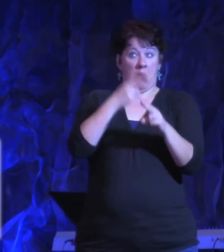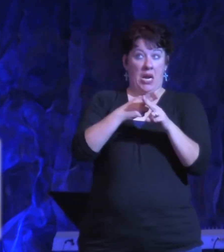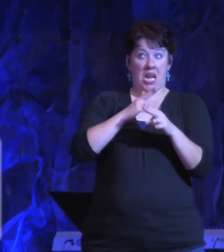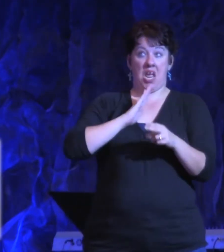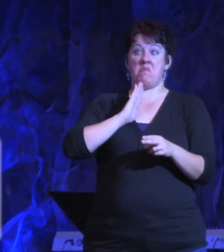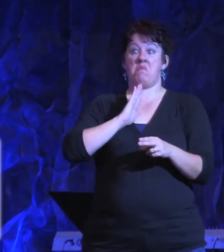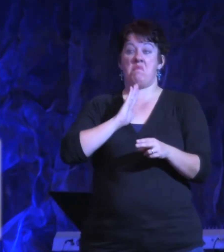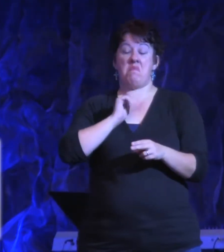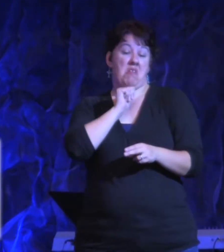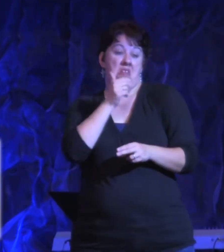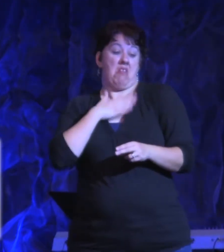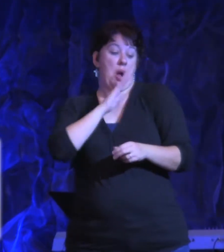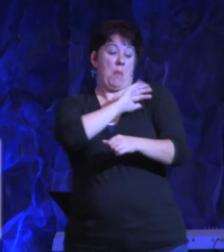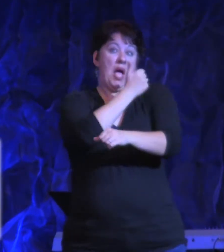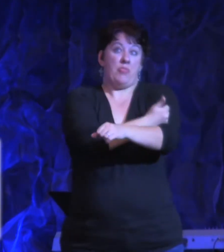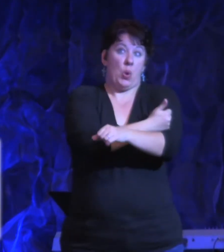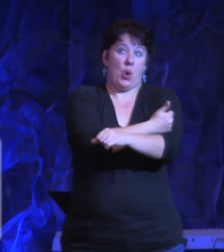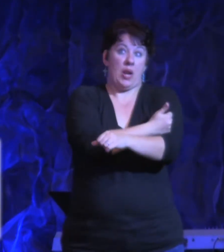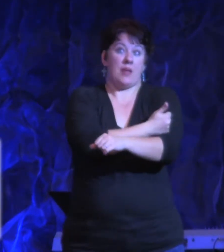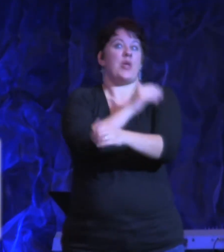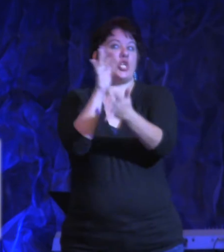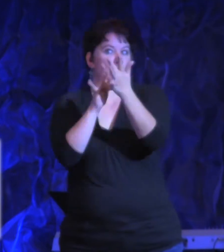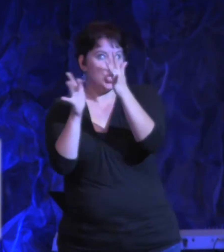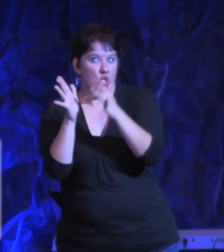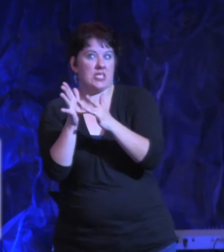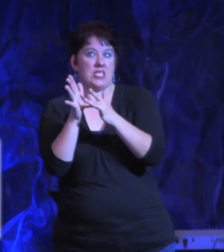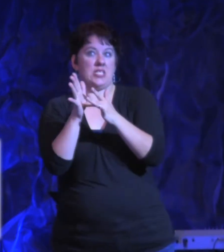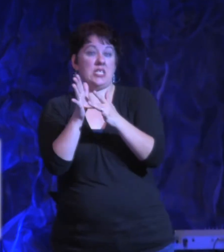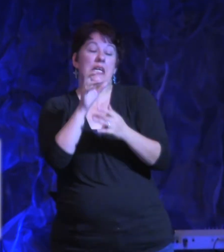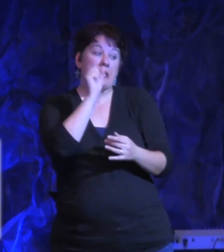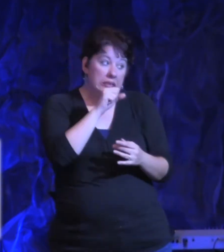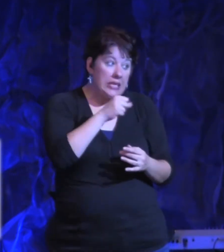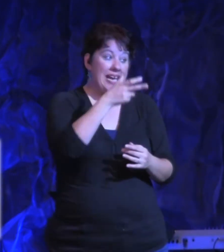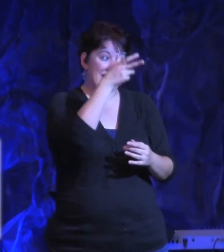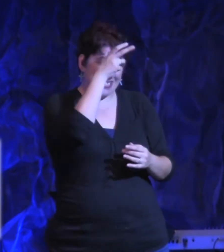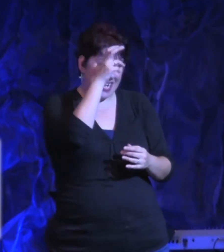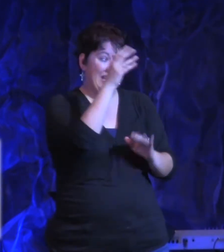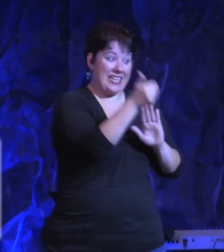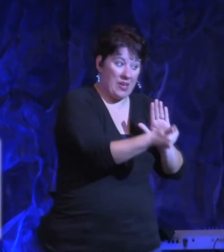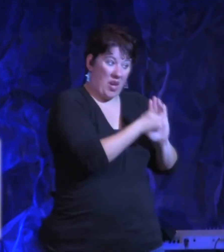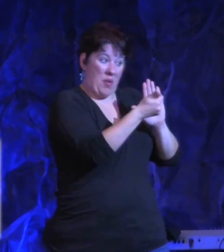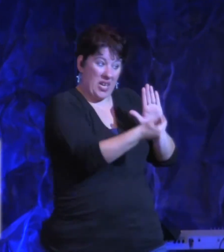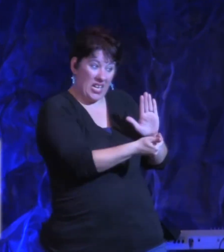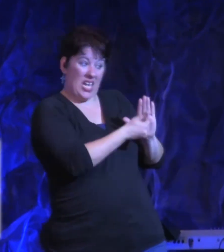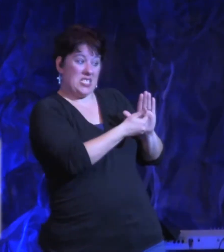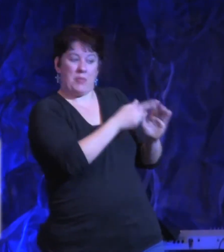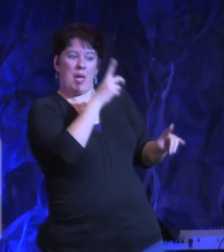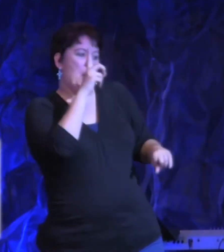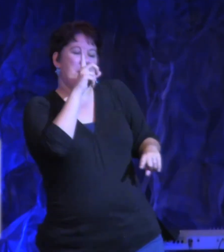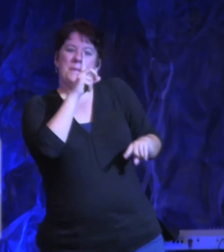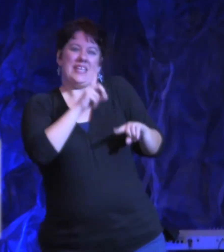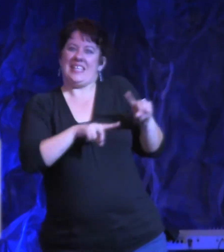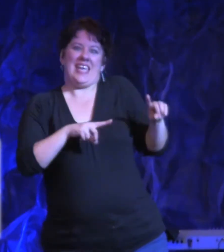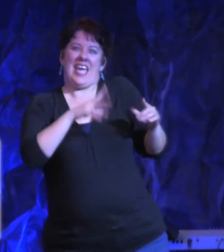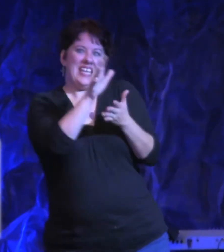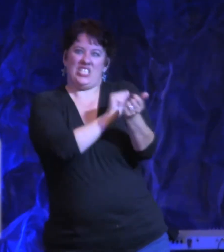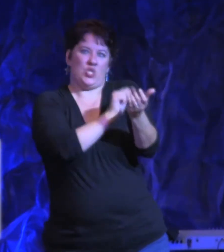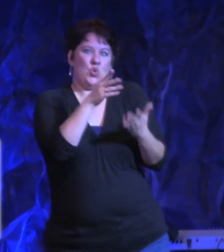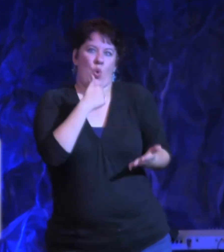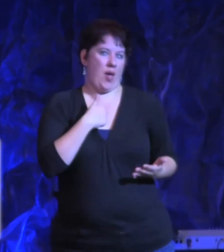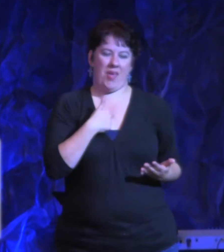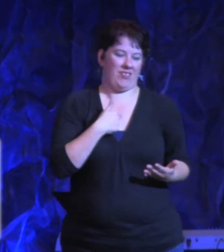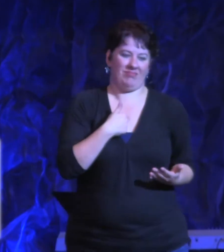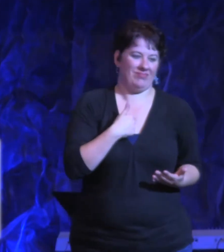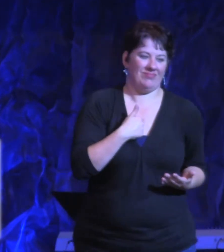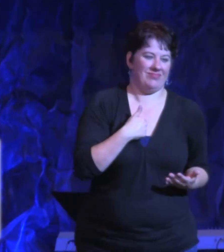authority, it's His authority. The enemy can beat me up, but he can't beat who's in me up. Amen? And so in the name of Jesus, in the authority of